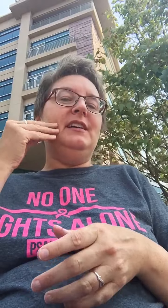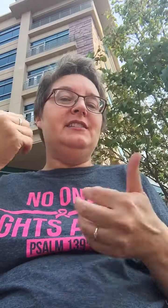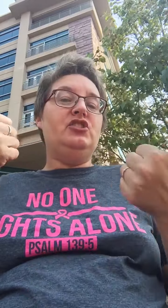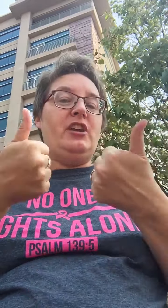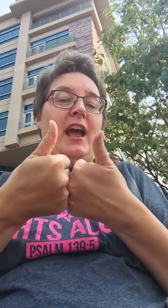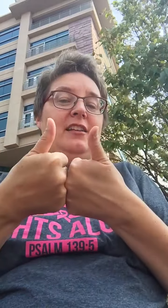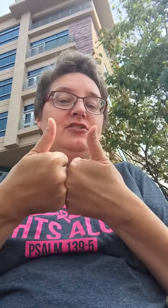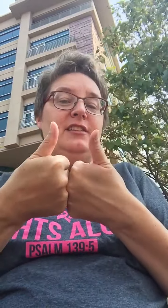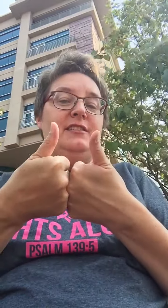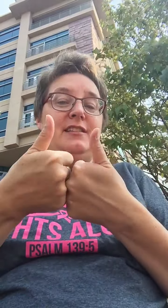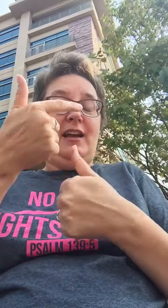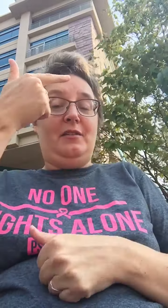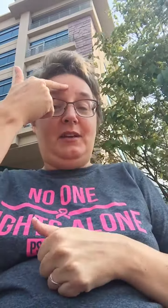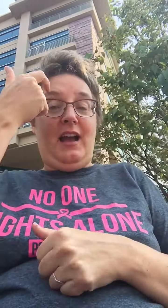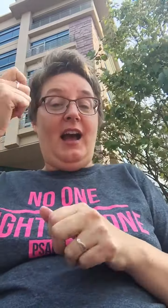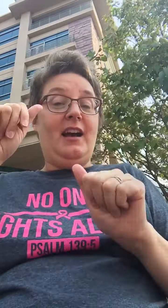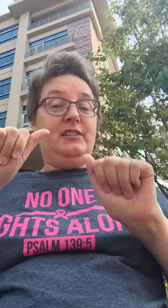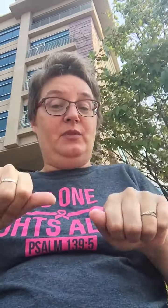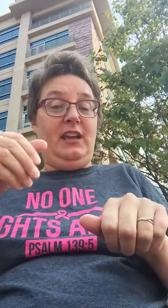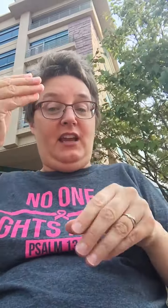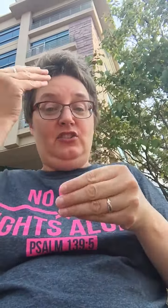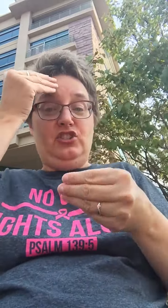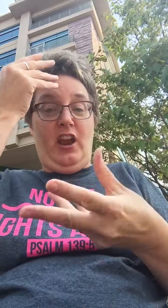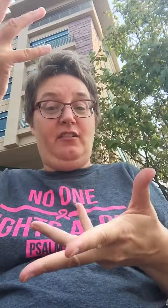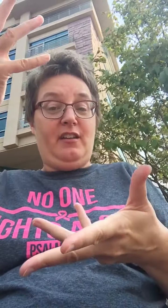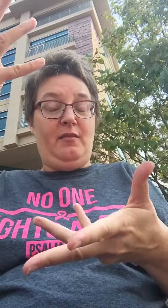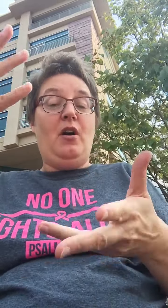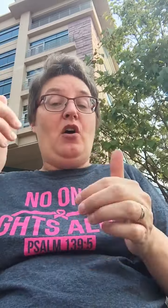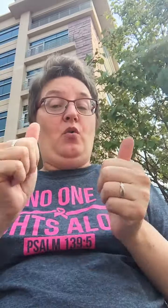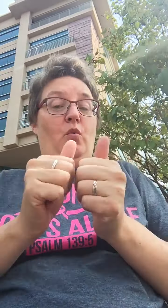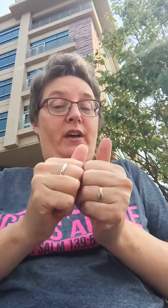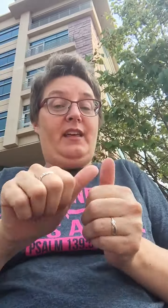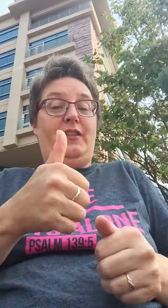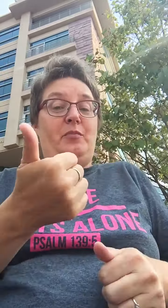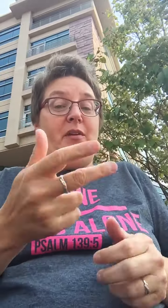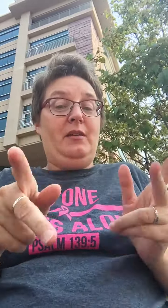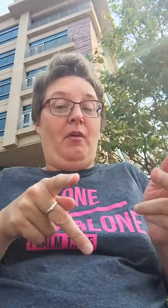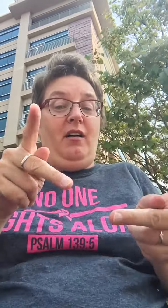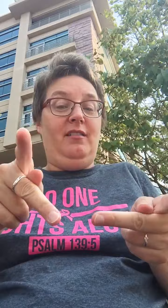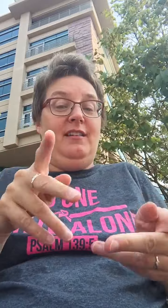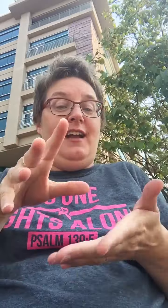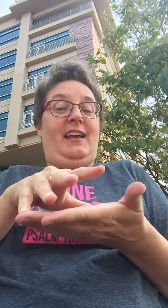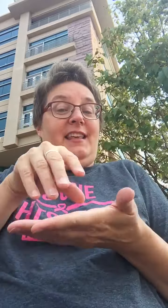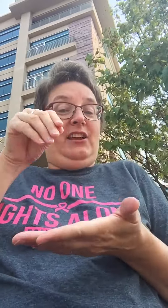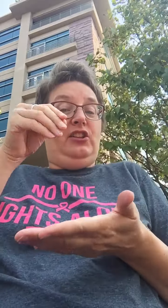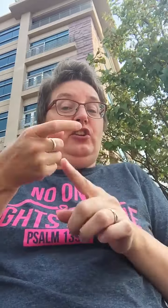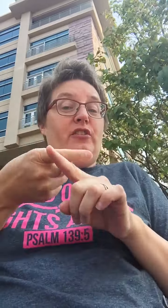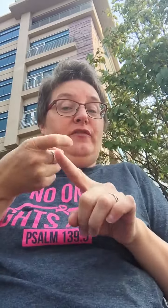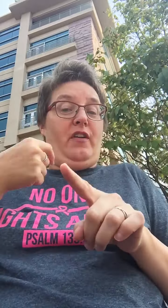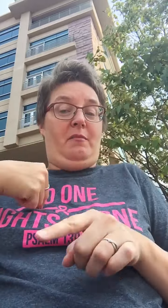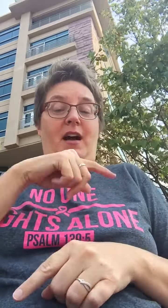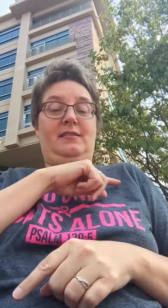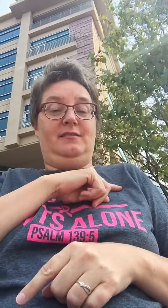challenges because we can share them with other people and they can learn from us.